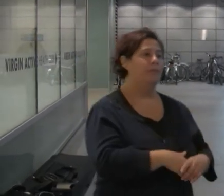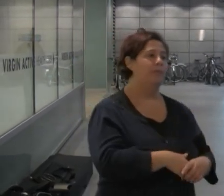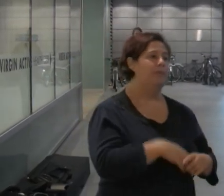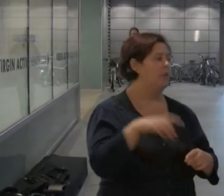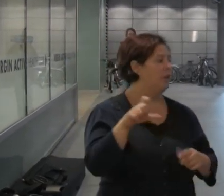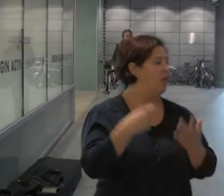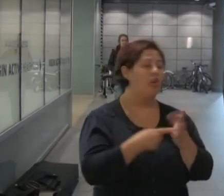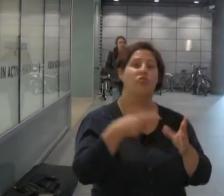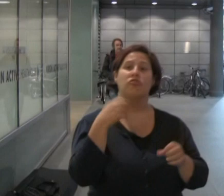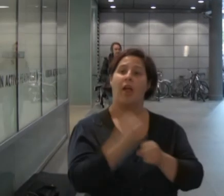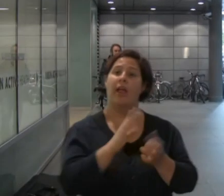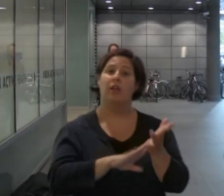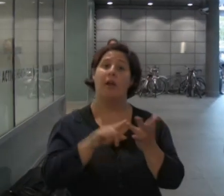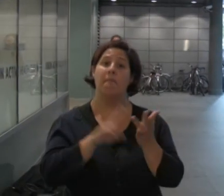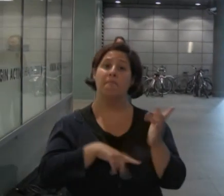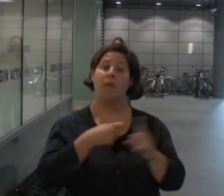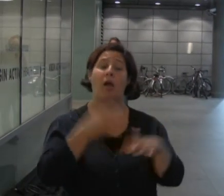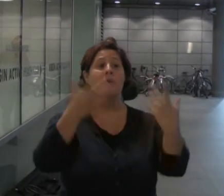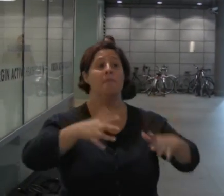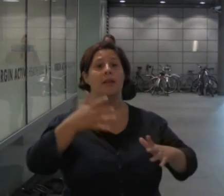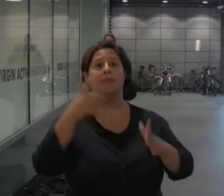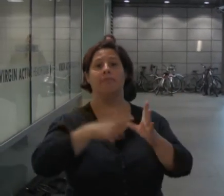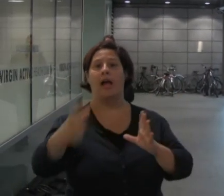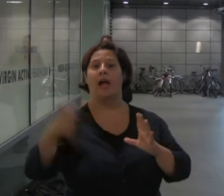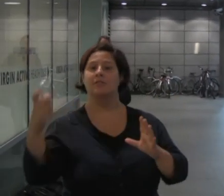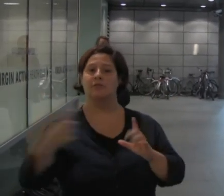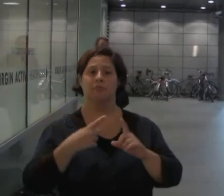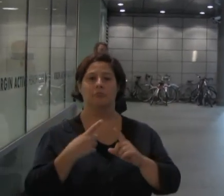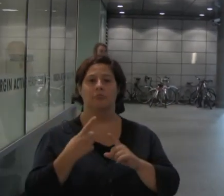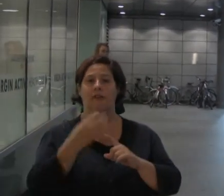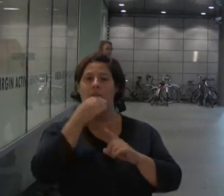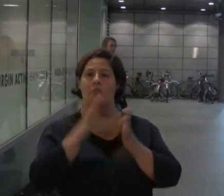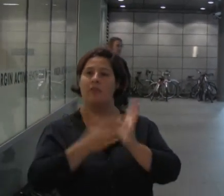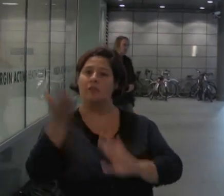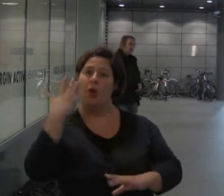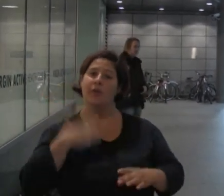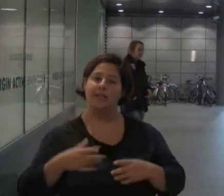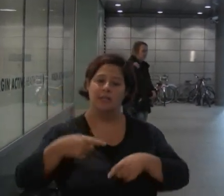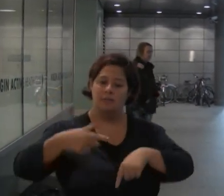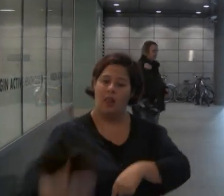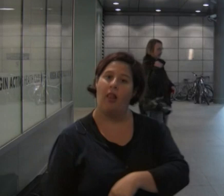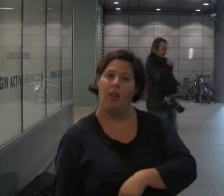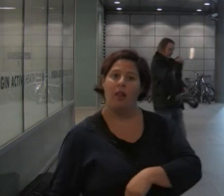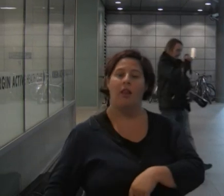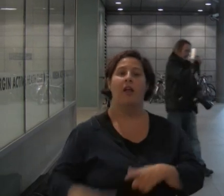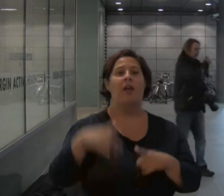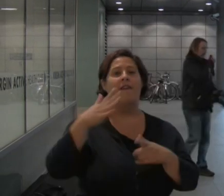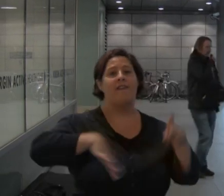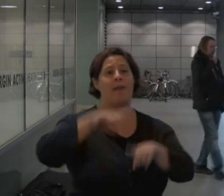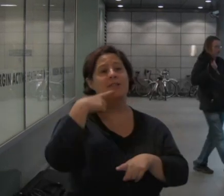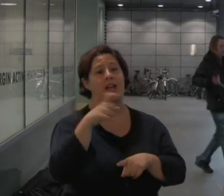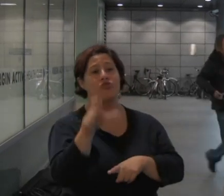Craig Moke had an accident four years ago which left him needing a leg amputation. His family described Craig as invulnerable